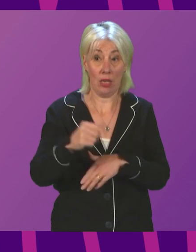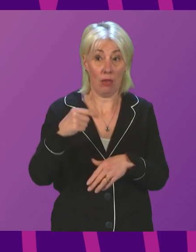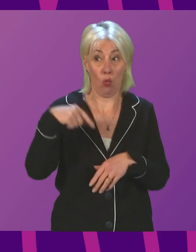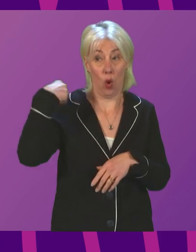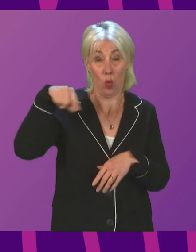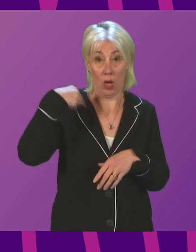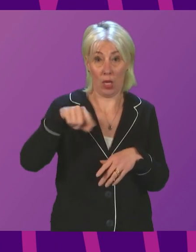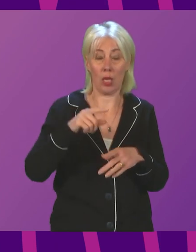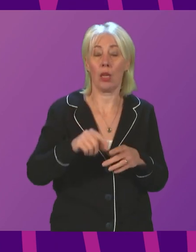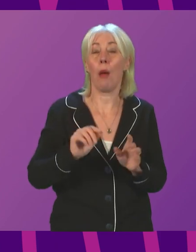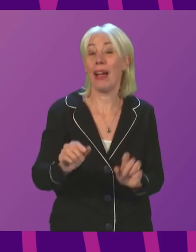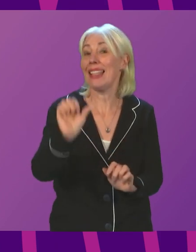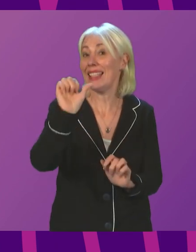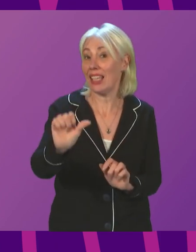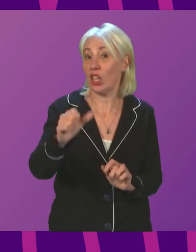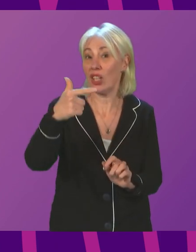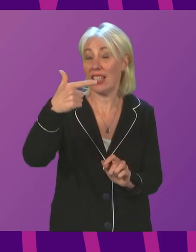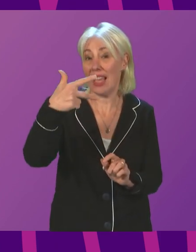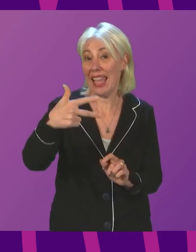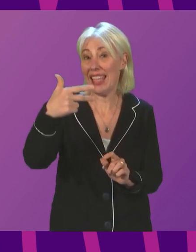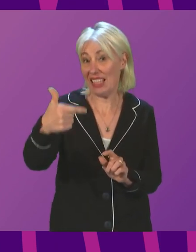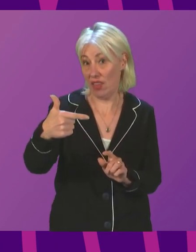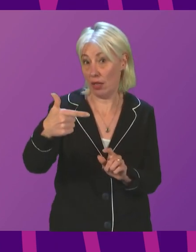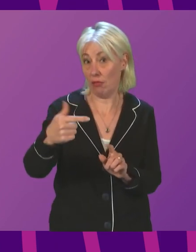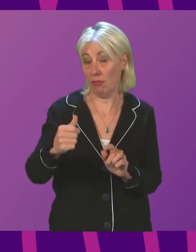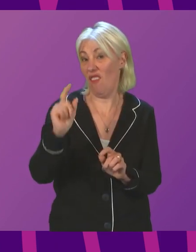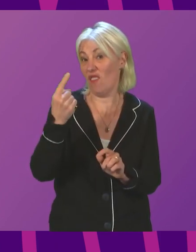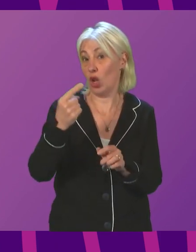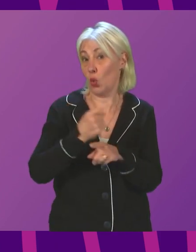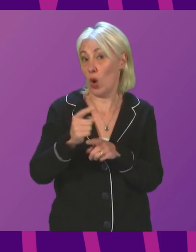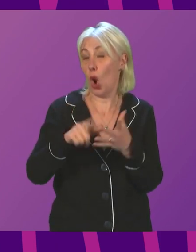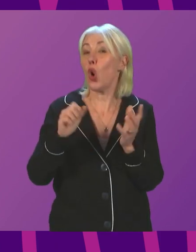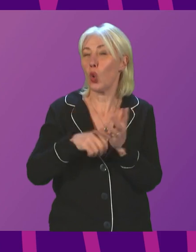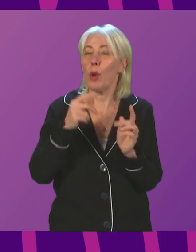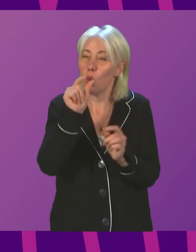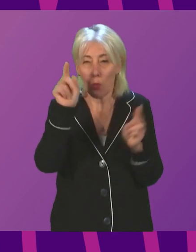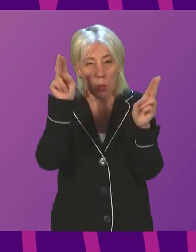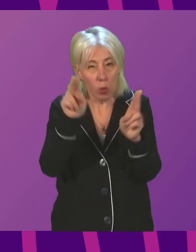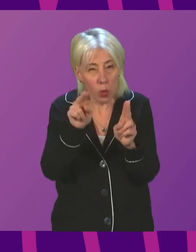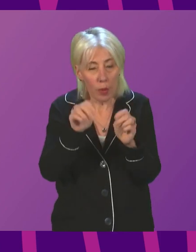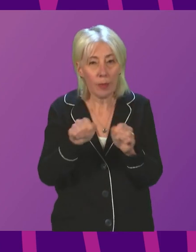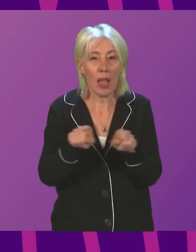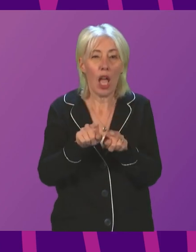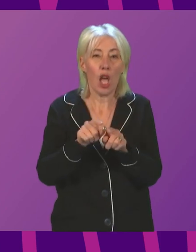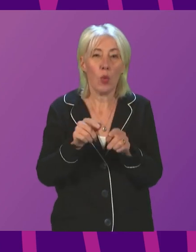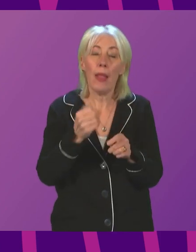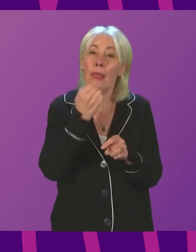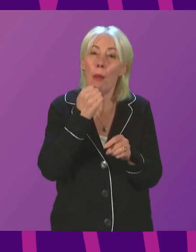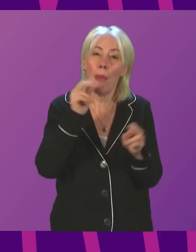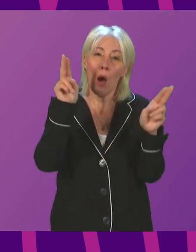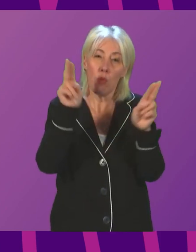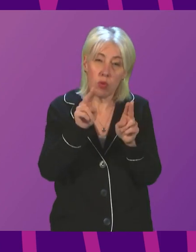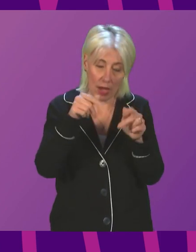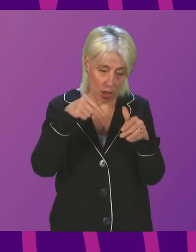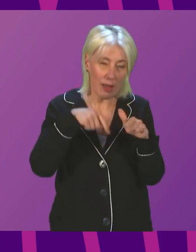week, compared to 687 in the first week in October. Admissions to ICU have also decreased slightly over the